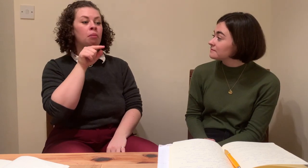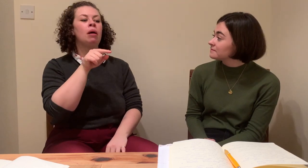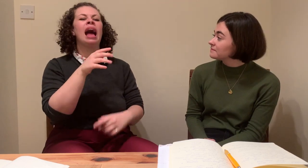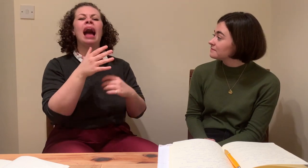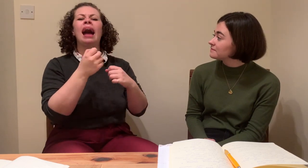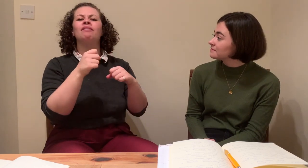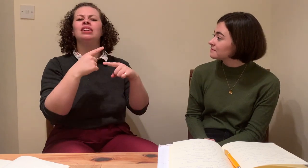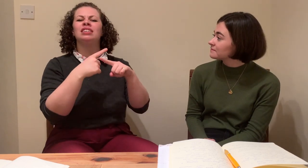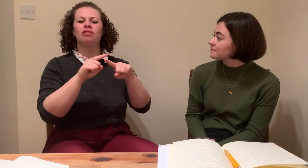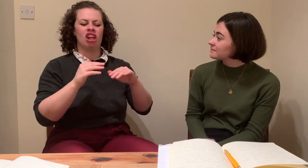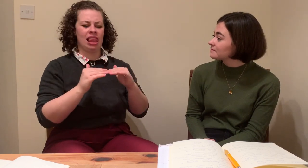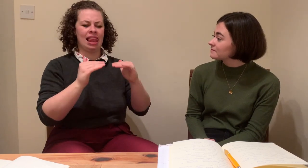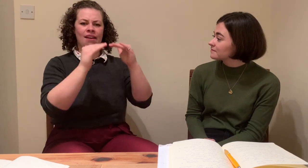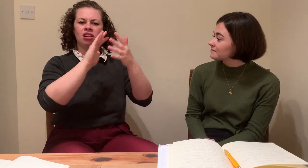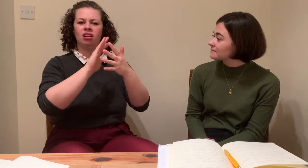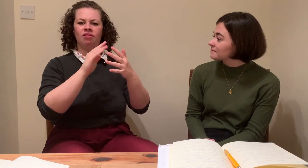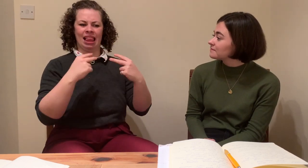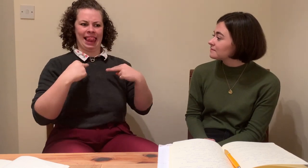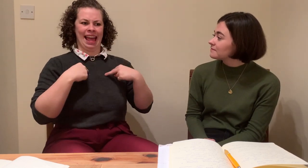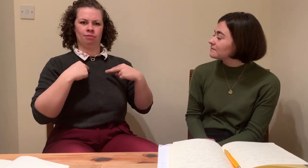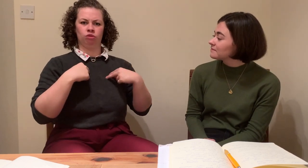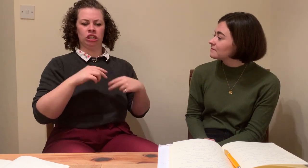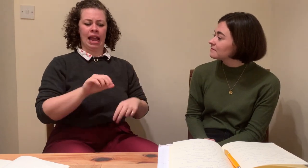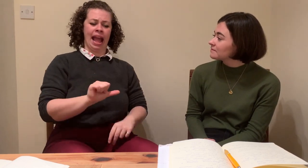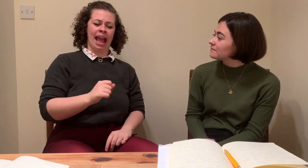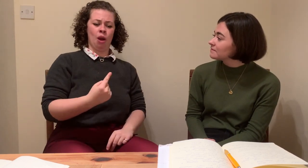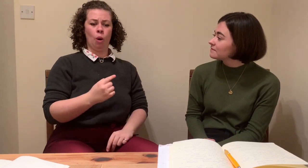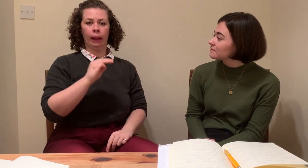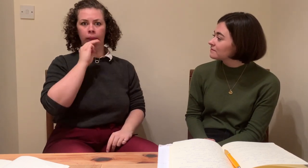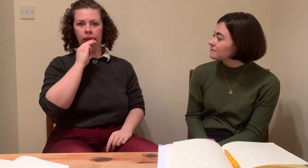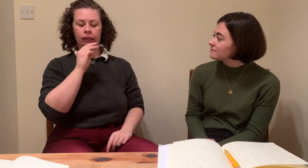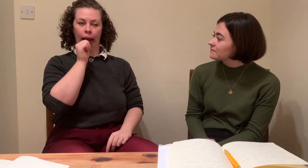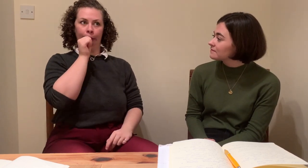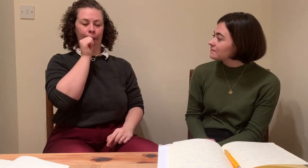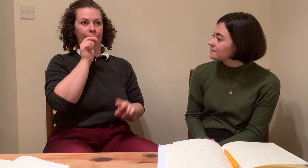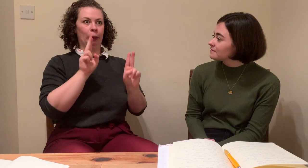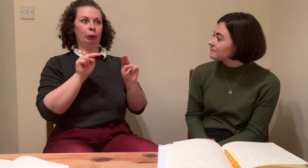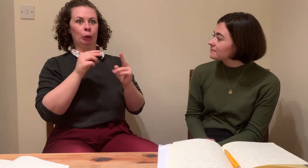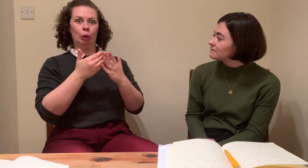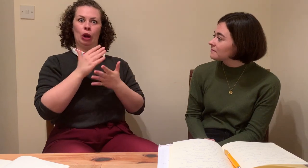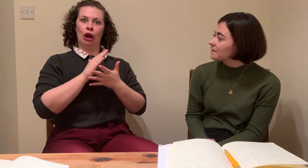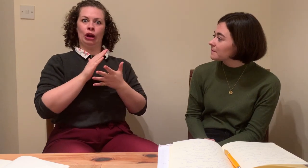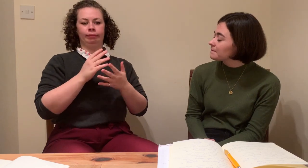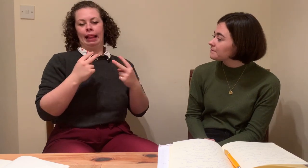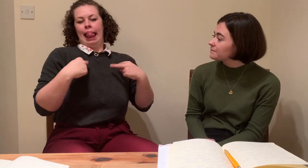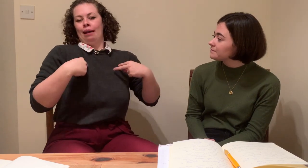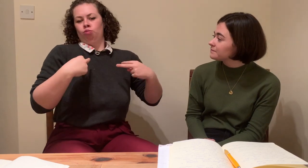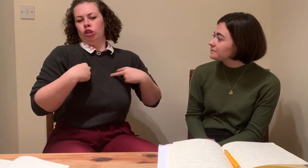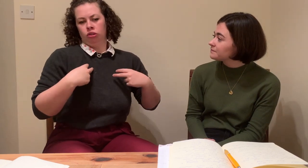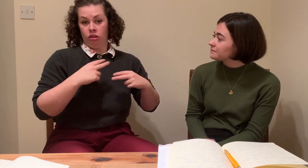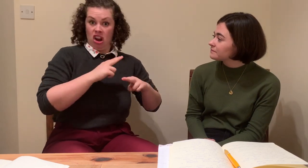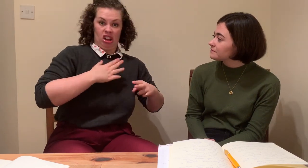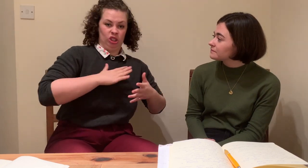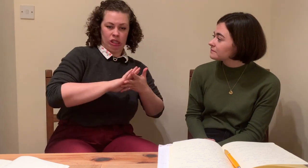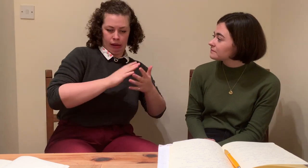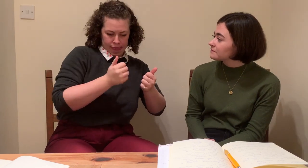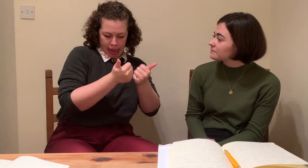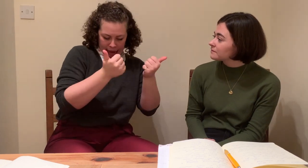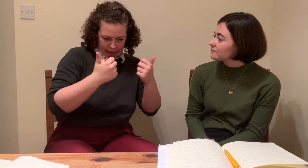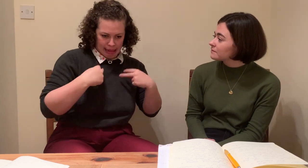say. So it's nearly impossible to become native in how we use the language. There's this part, this essence of it that we'll never be able to know.